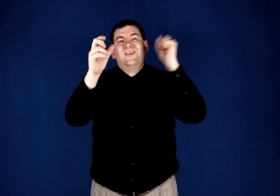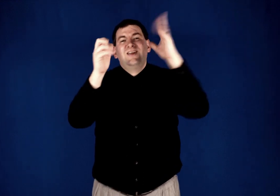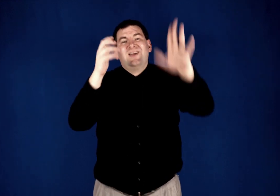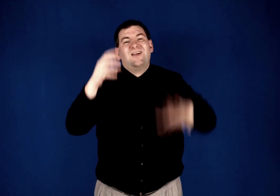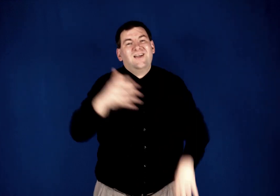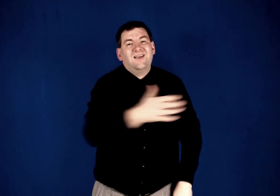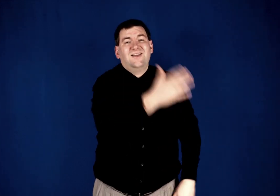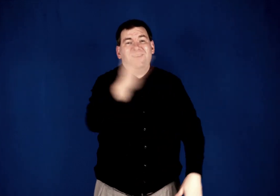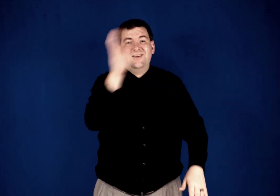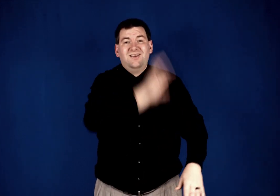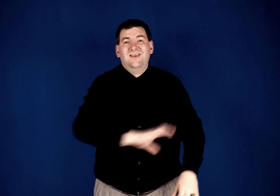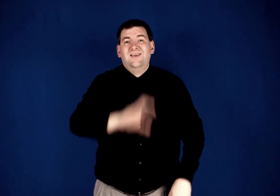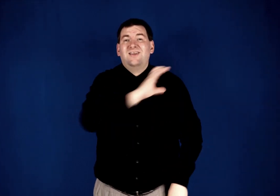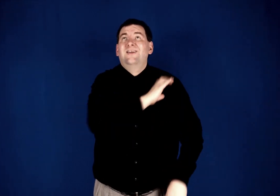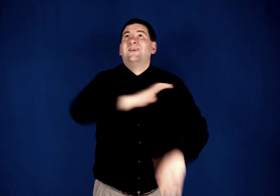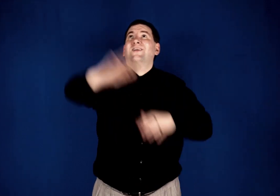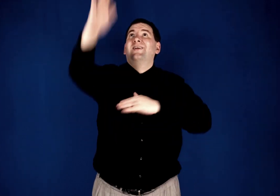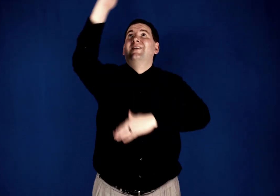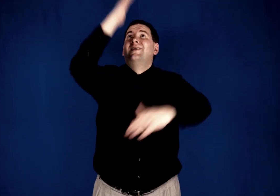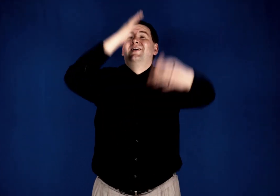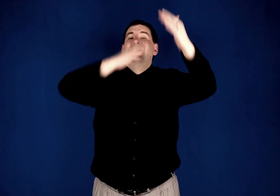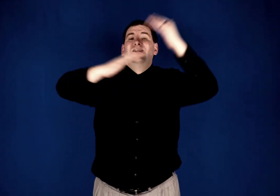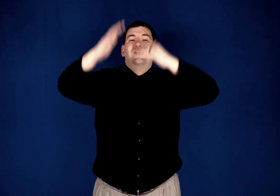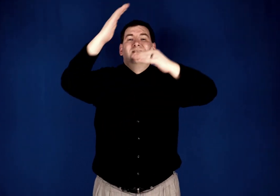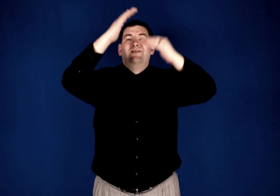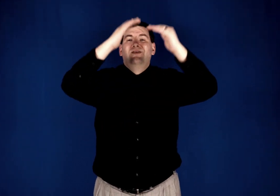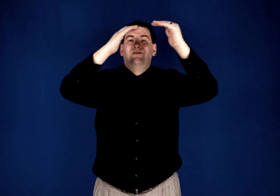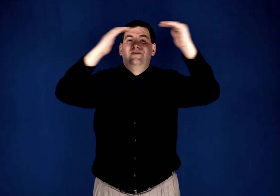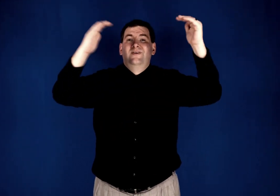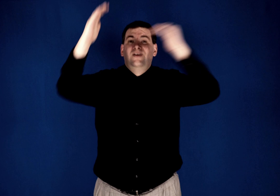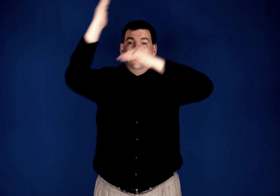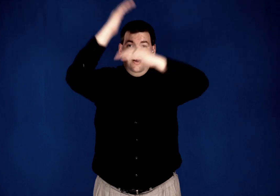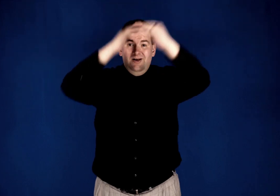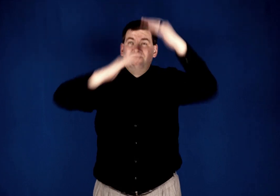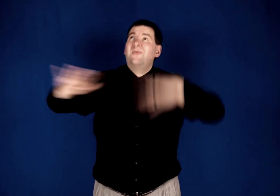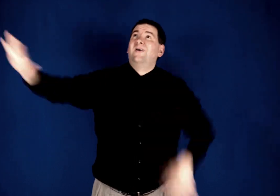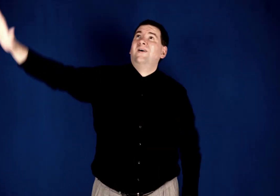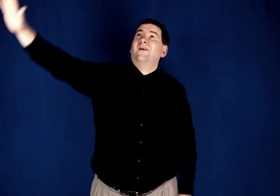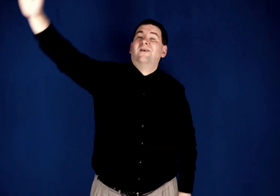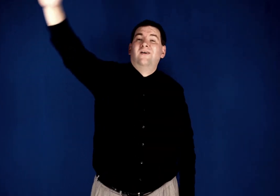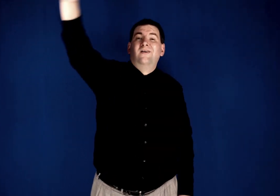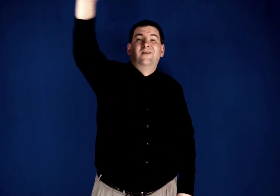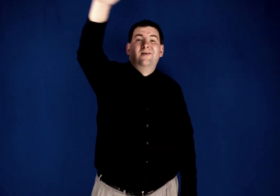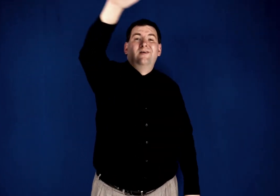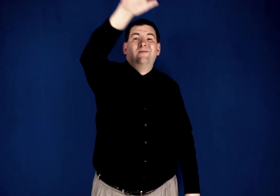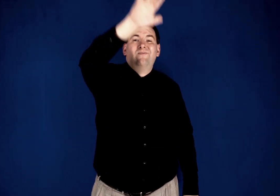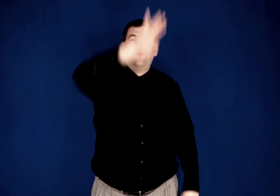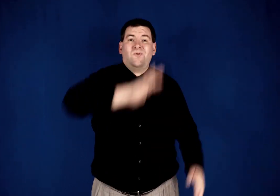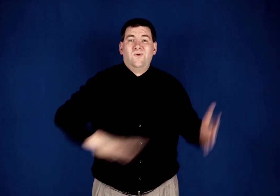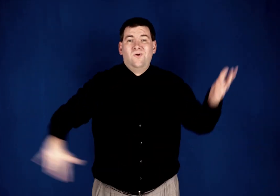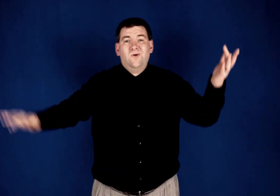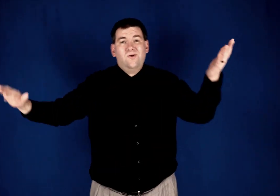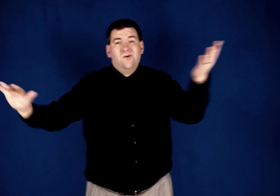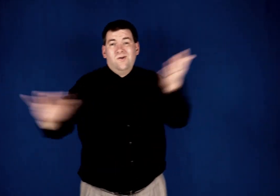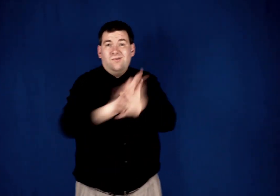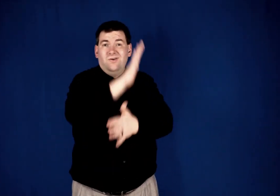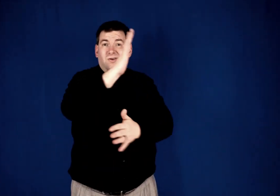come, us adore Him, O come, Glory to